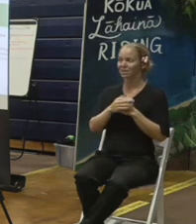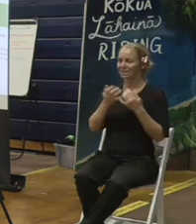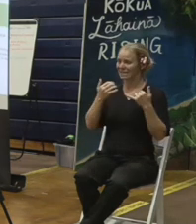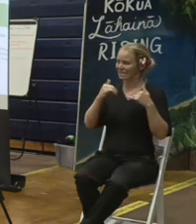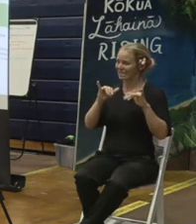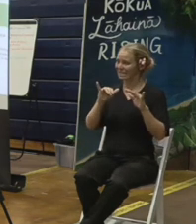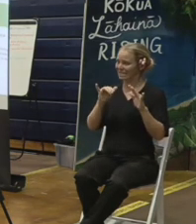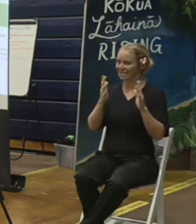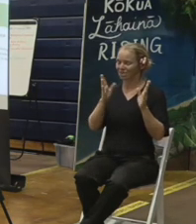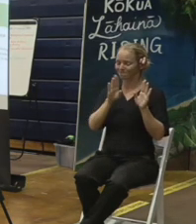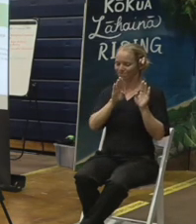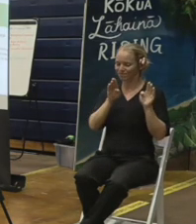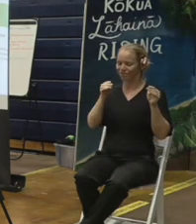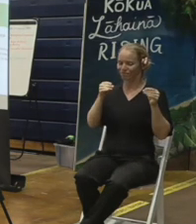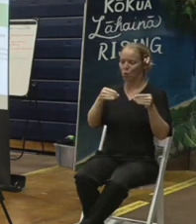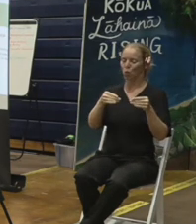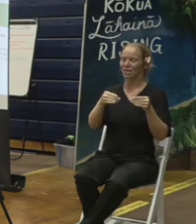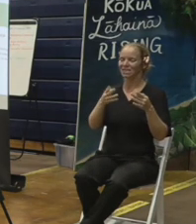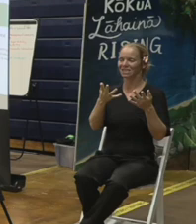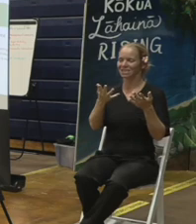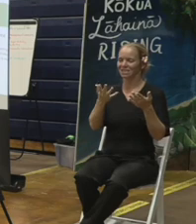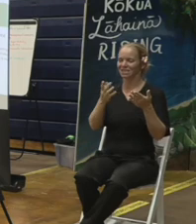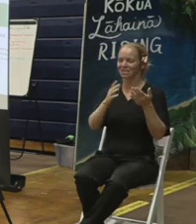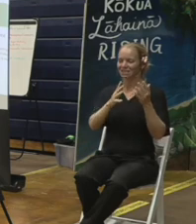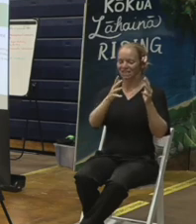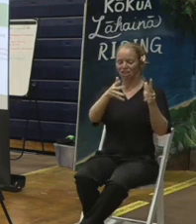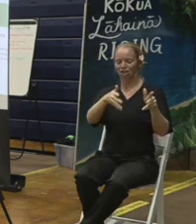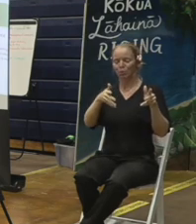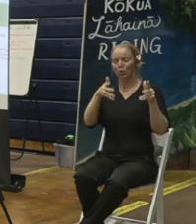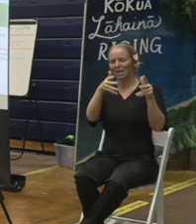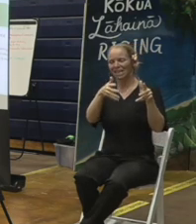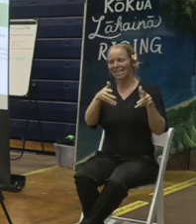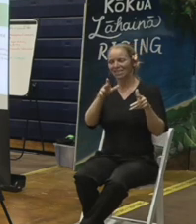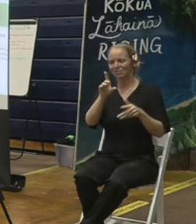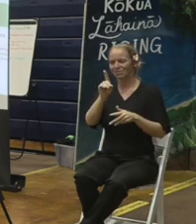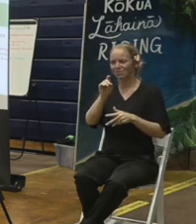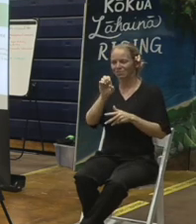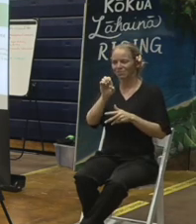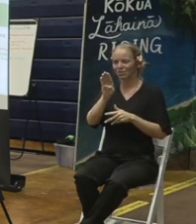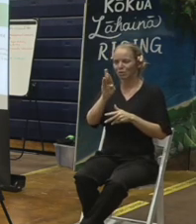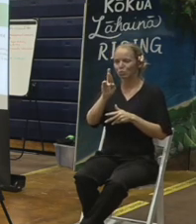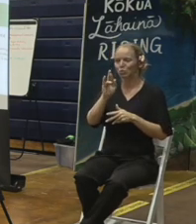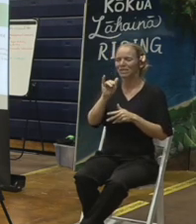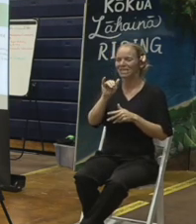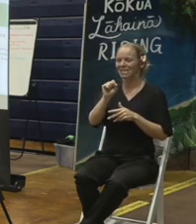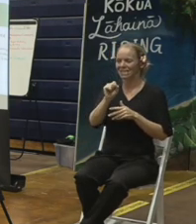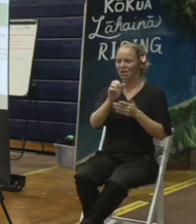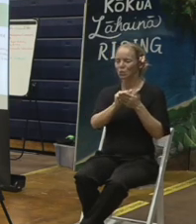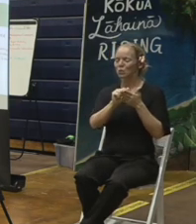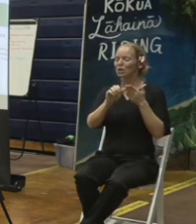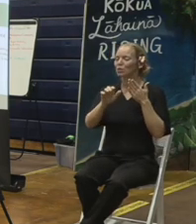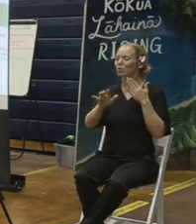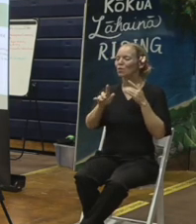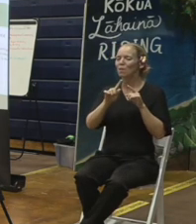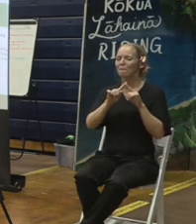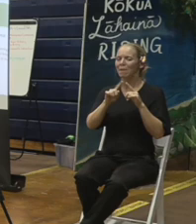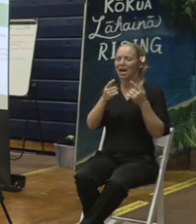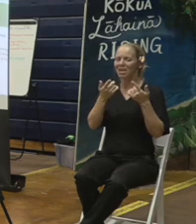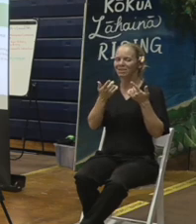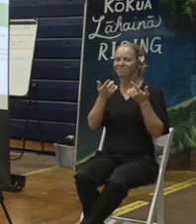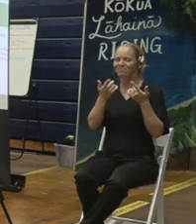We have to have a place to put it. We are working on a temporary debris storage site.